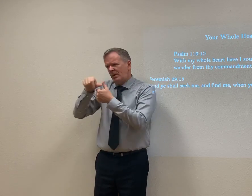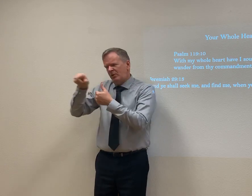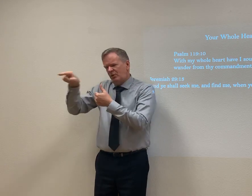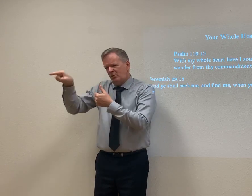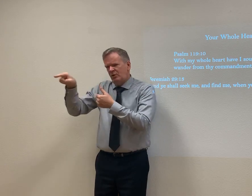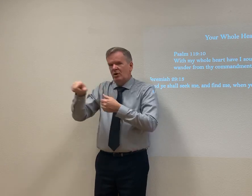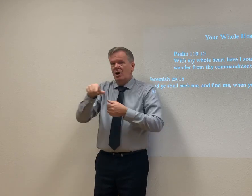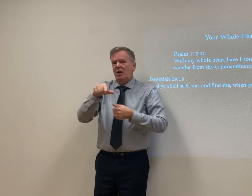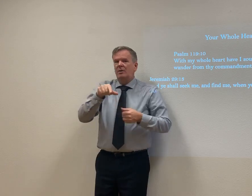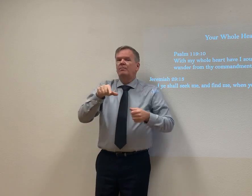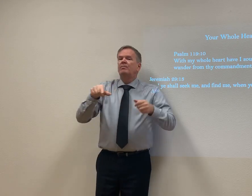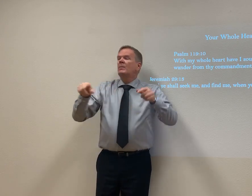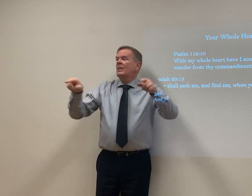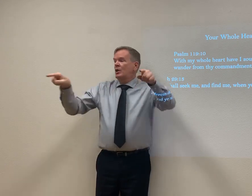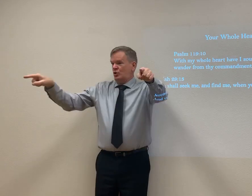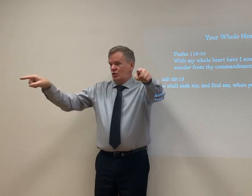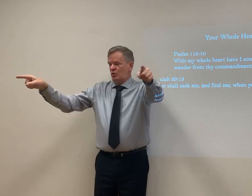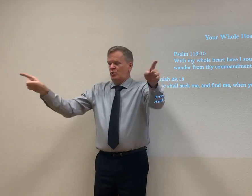I think she'll. Pretty sure she'll remember.